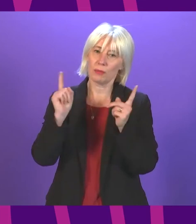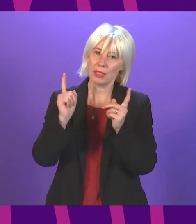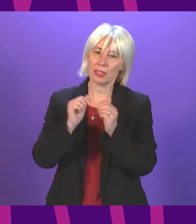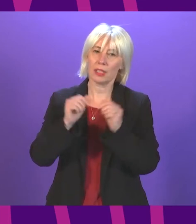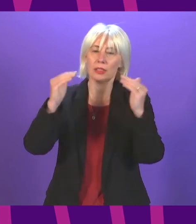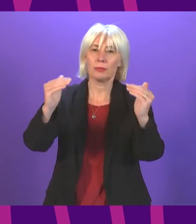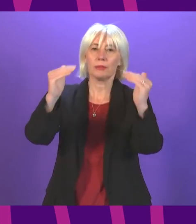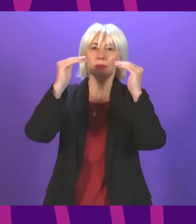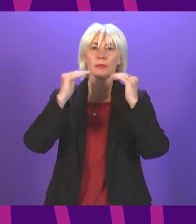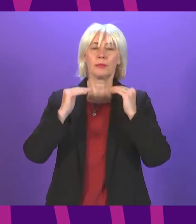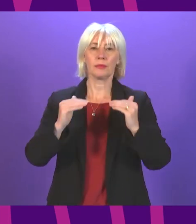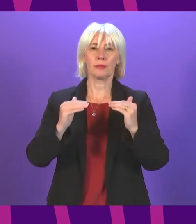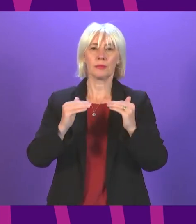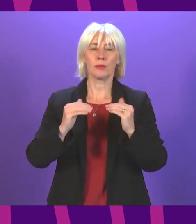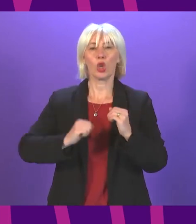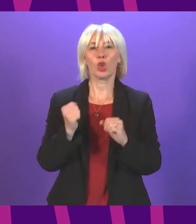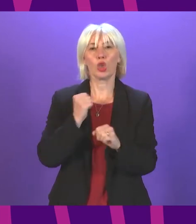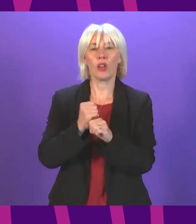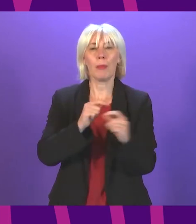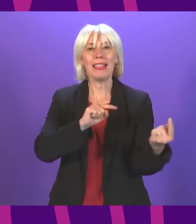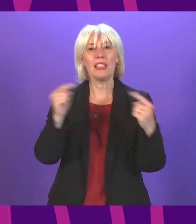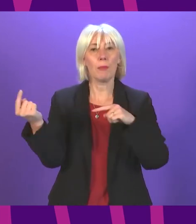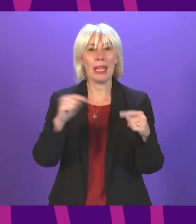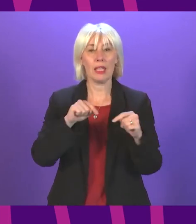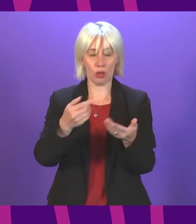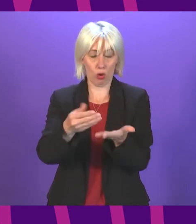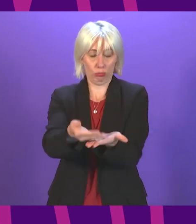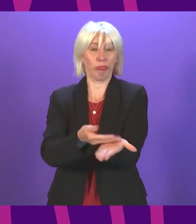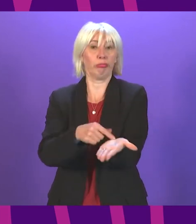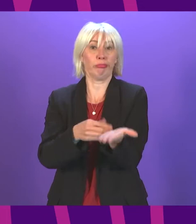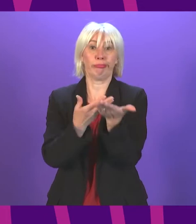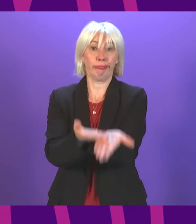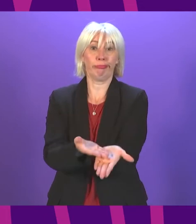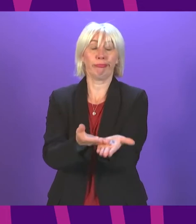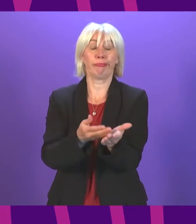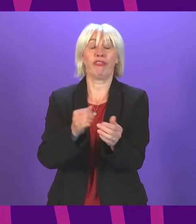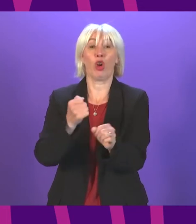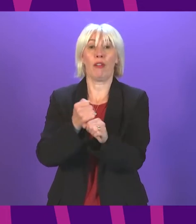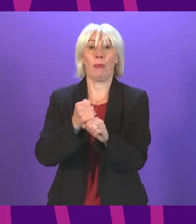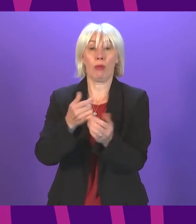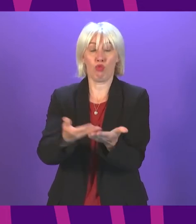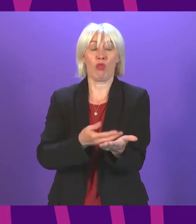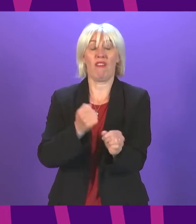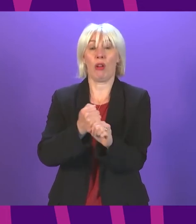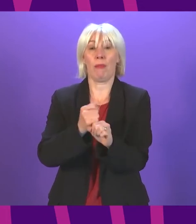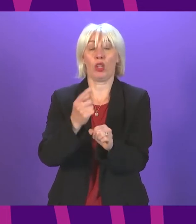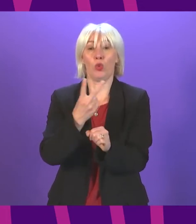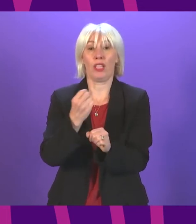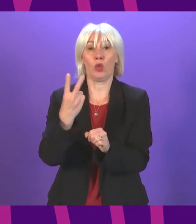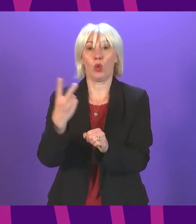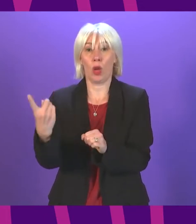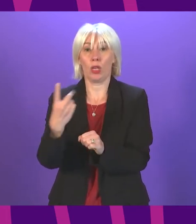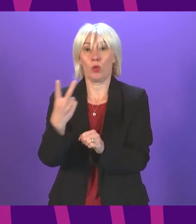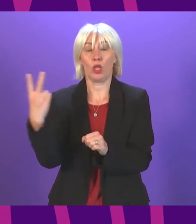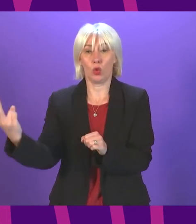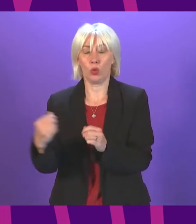The next item of business is a Scottish Government debate on the Programme for Government 2021-22. I would ask all members who wish